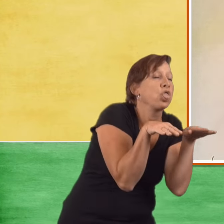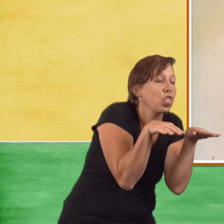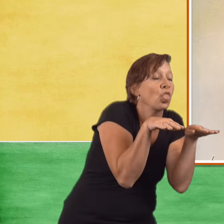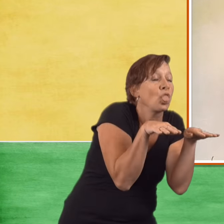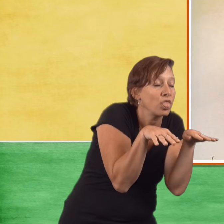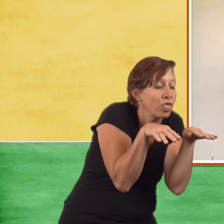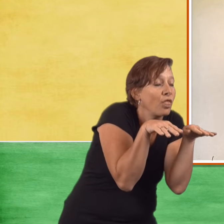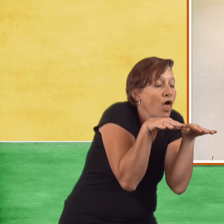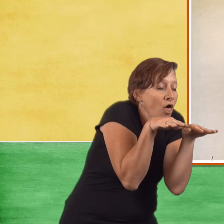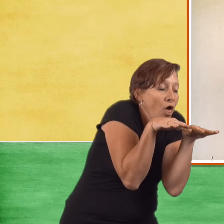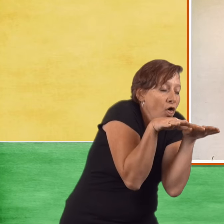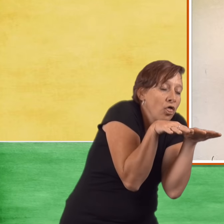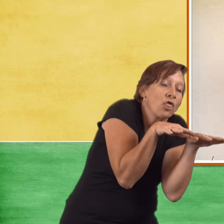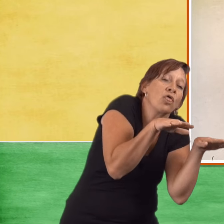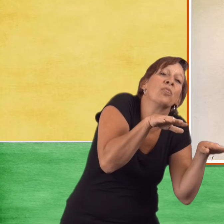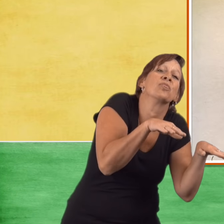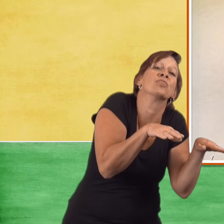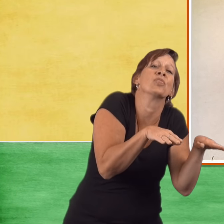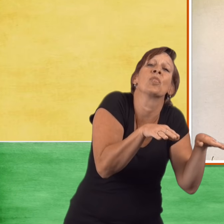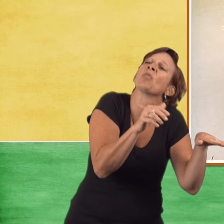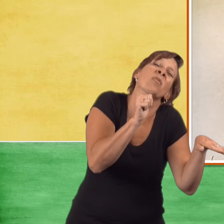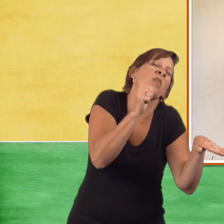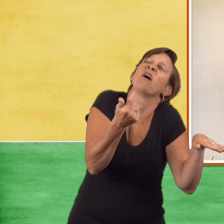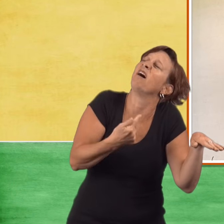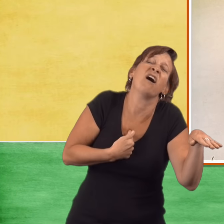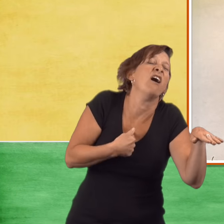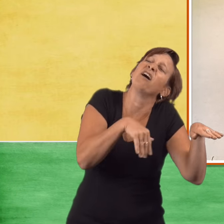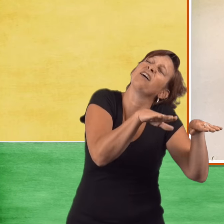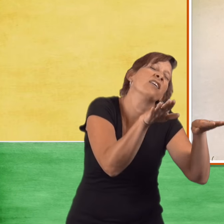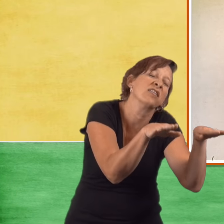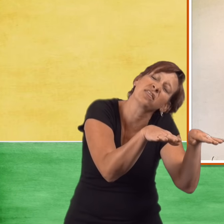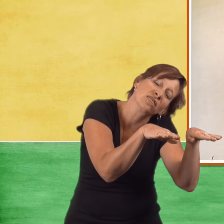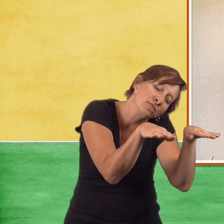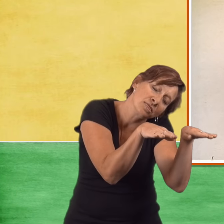Not I, said the dog.